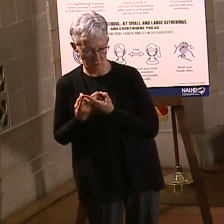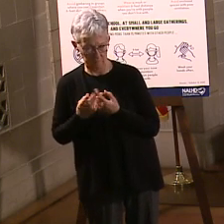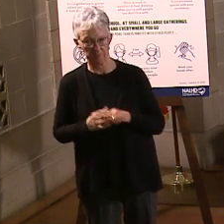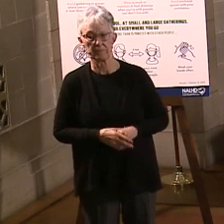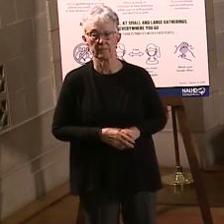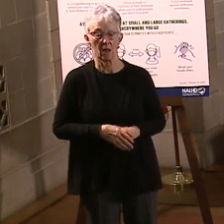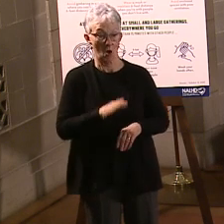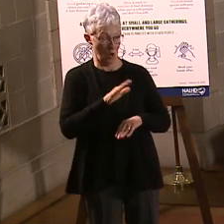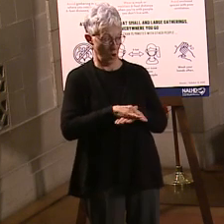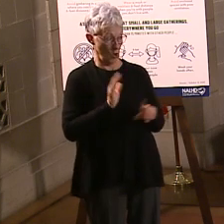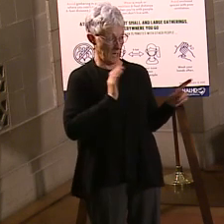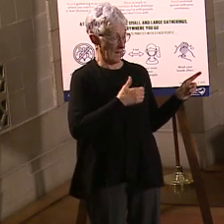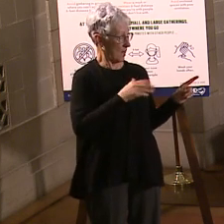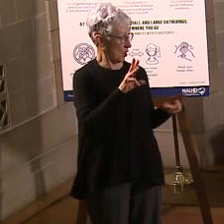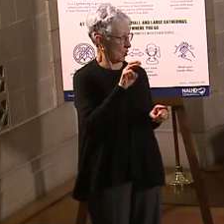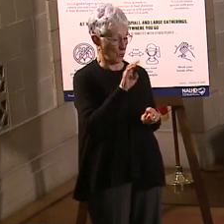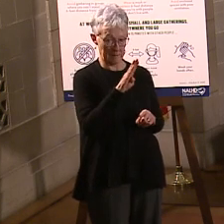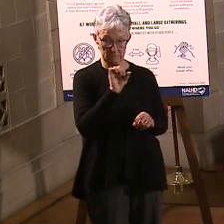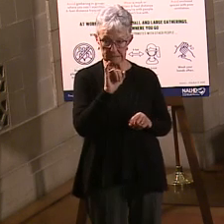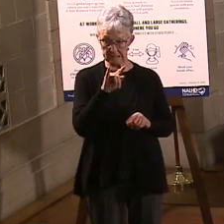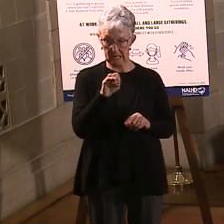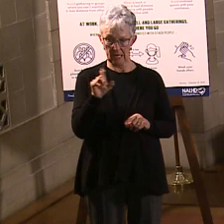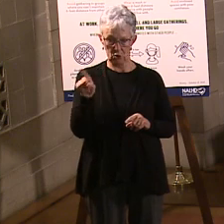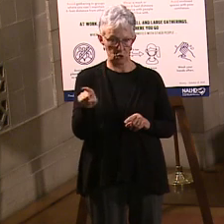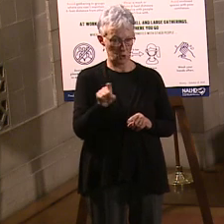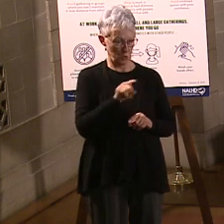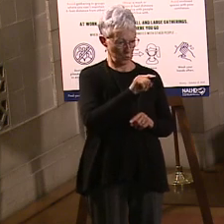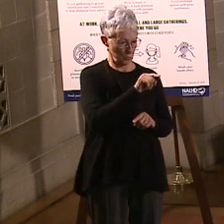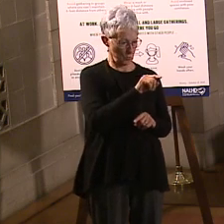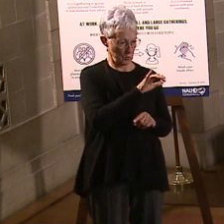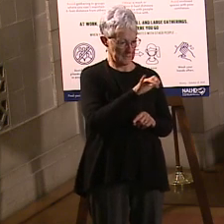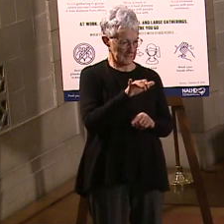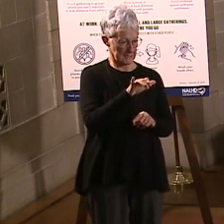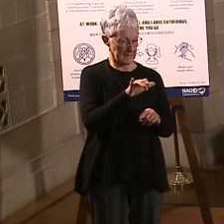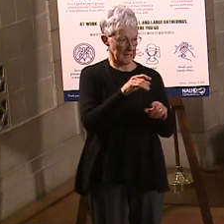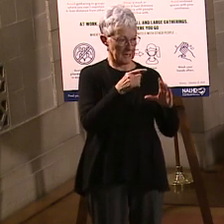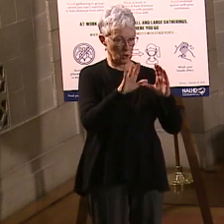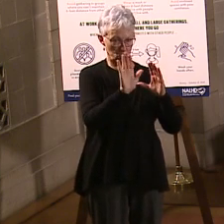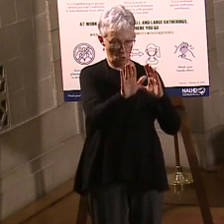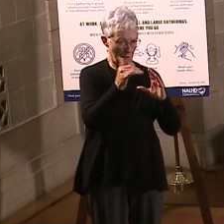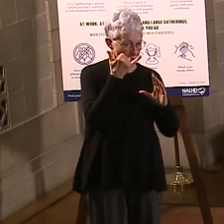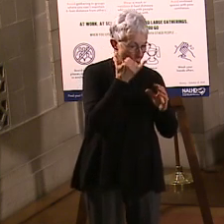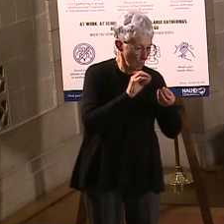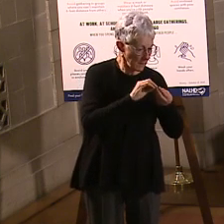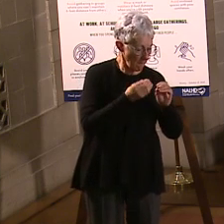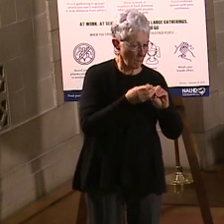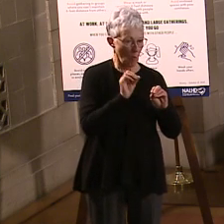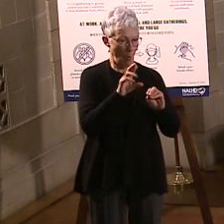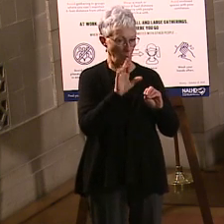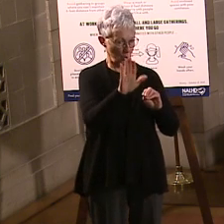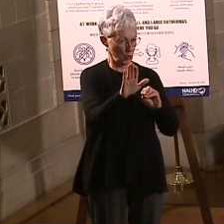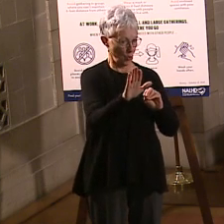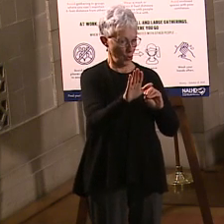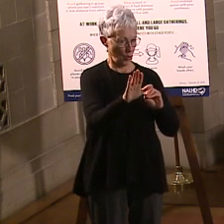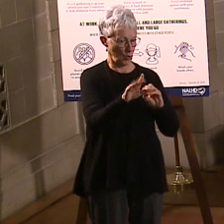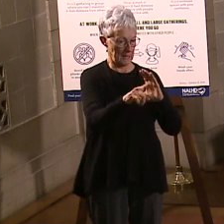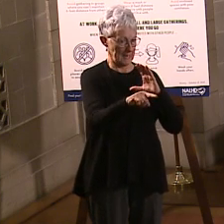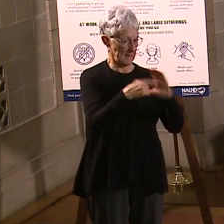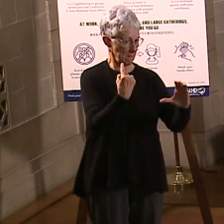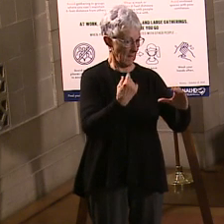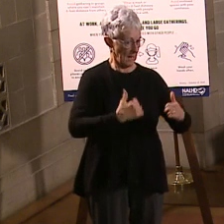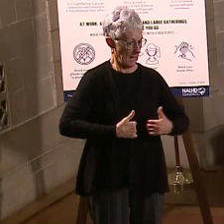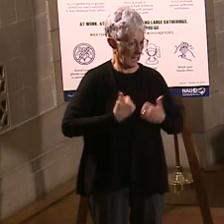phone number or an email address, those are required. But if you don't have one and you put, we've got in the vaccination